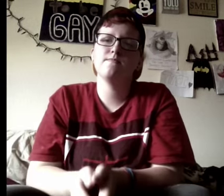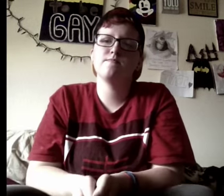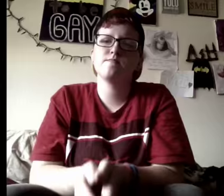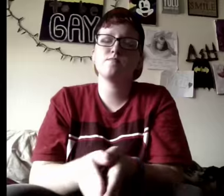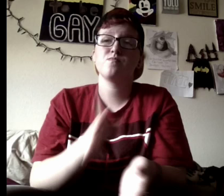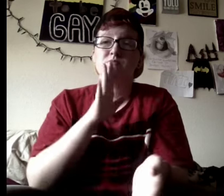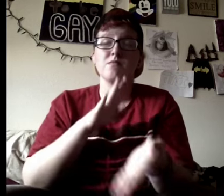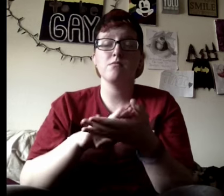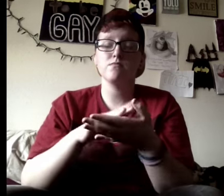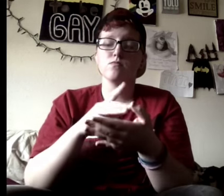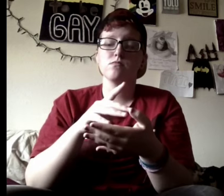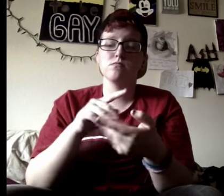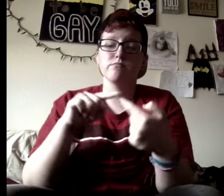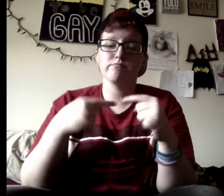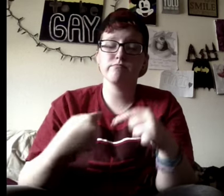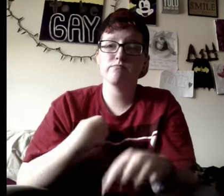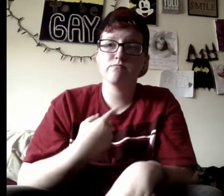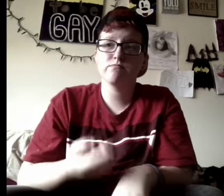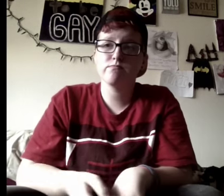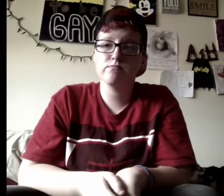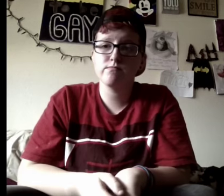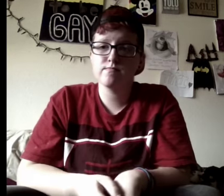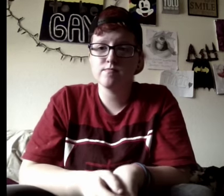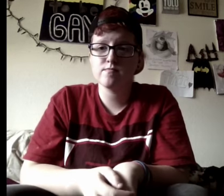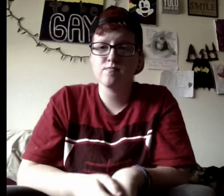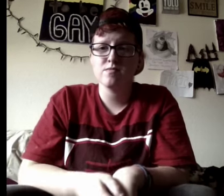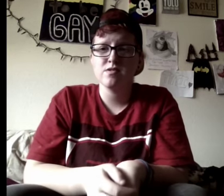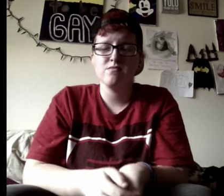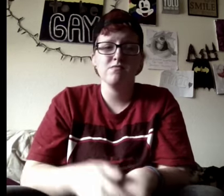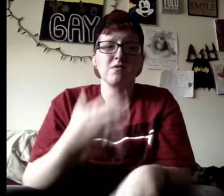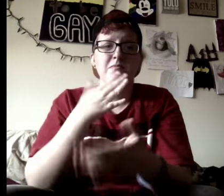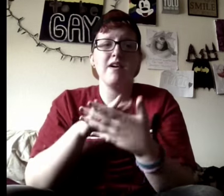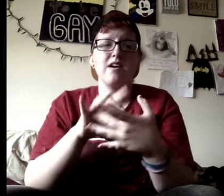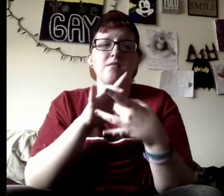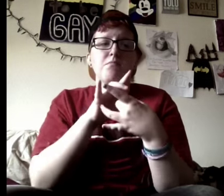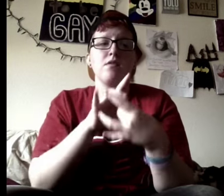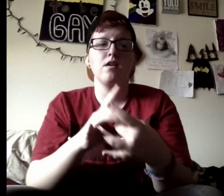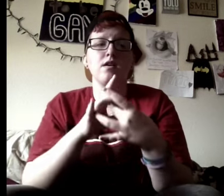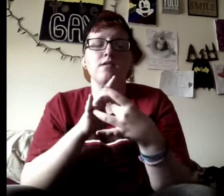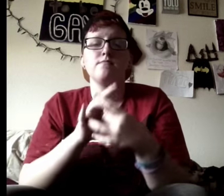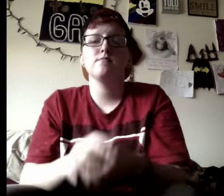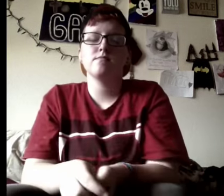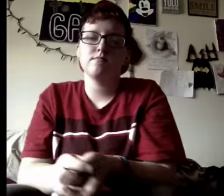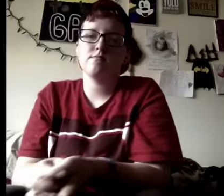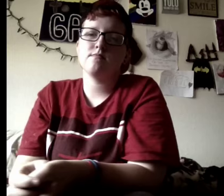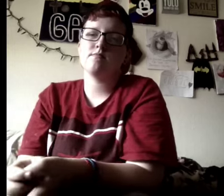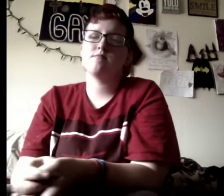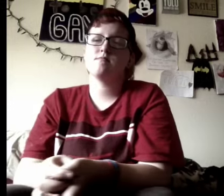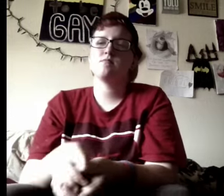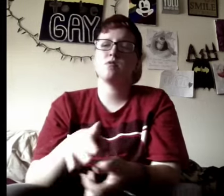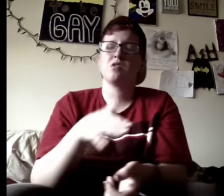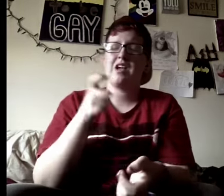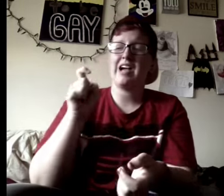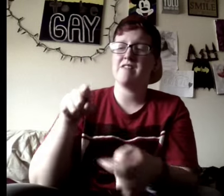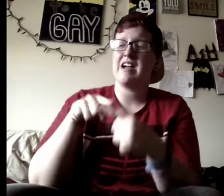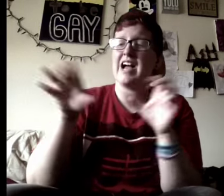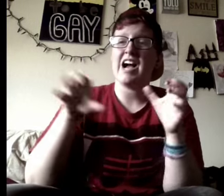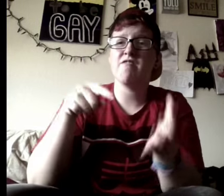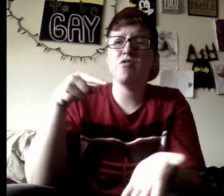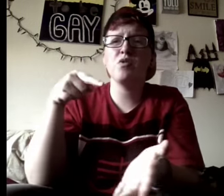you made a really deep cut, and baby, now we got bad life, hey! Did you have to